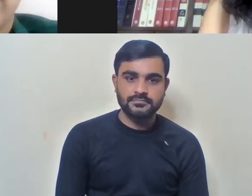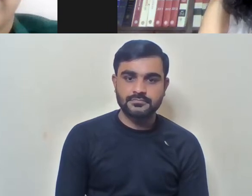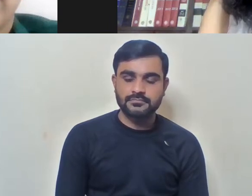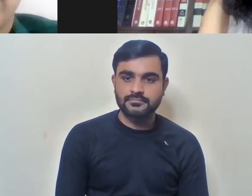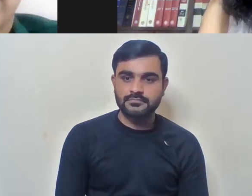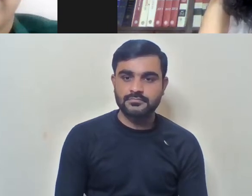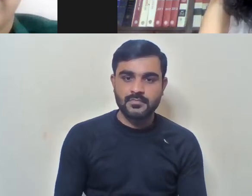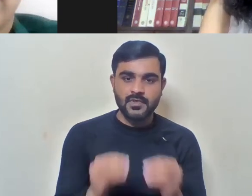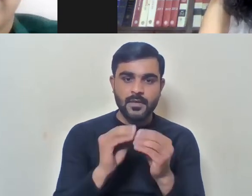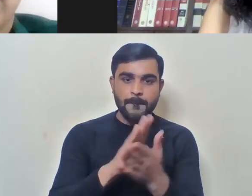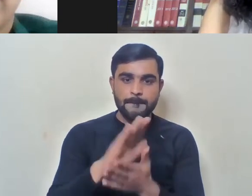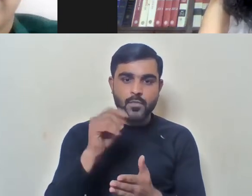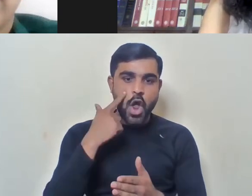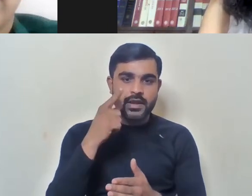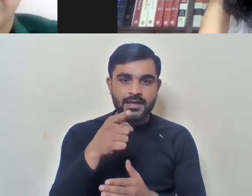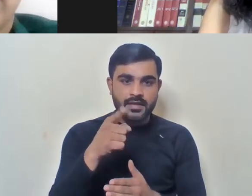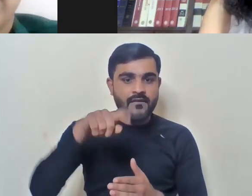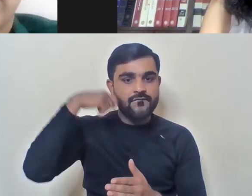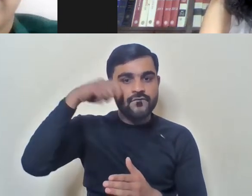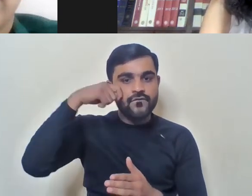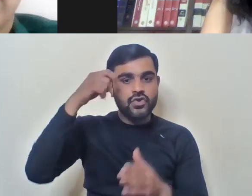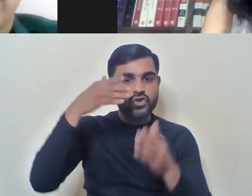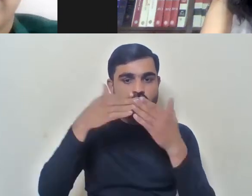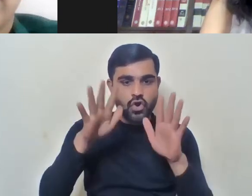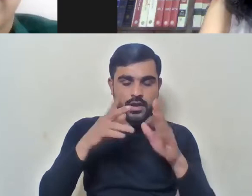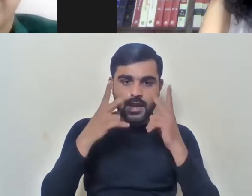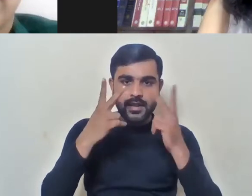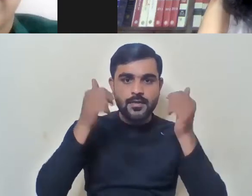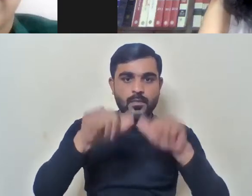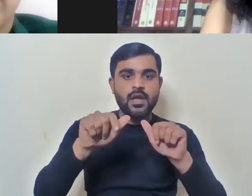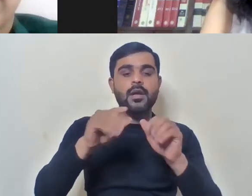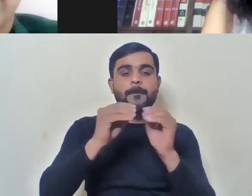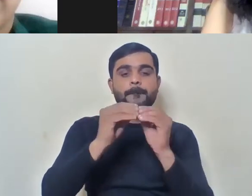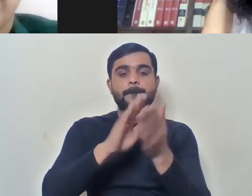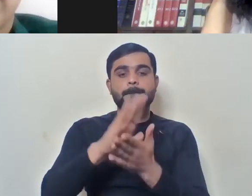Bholi ji, aapko, uh, aapna video on karna padhega, thakki hama apso spotlight me down. It's OK.